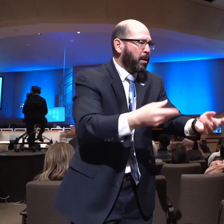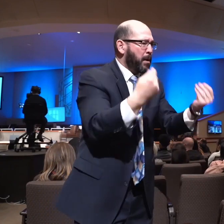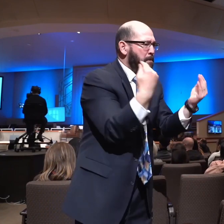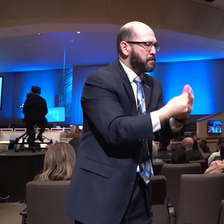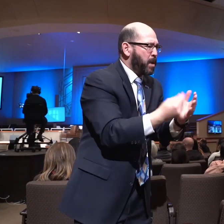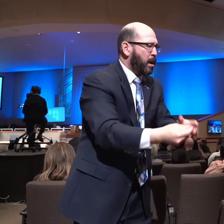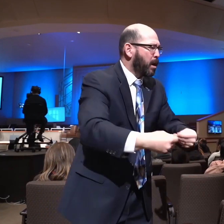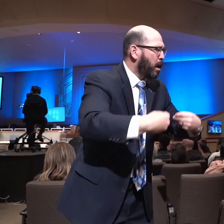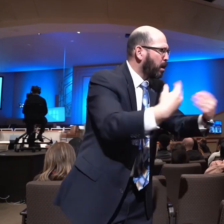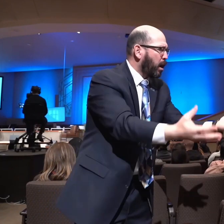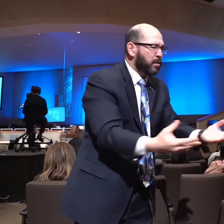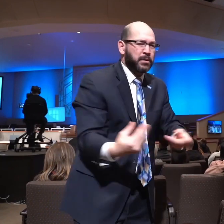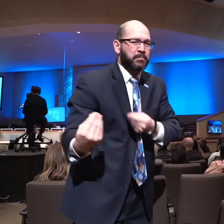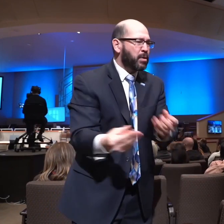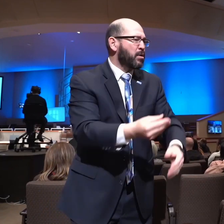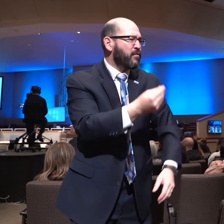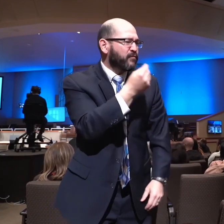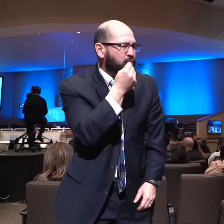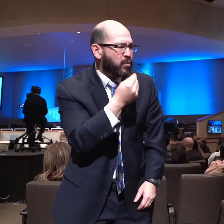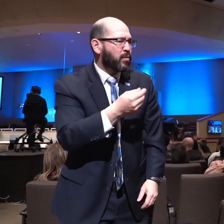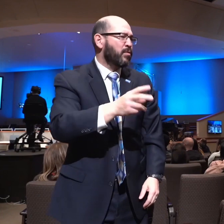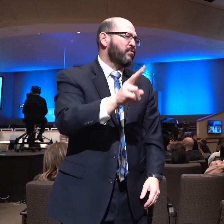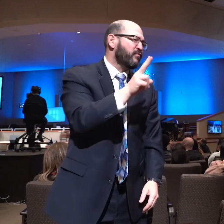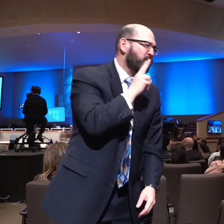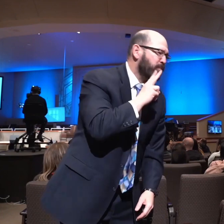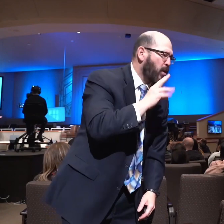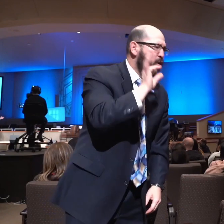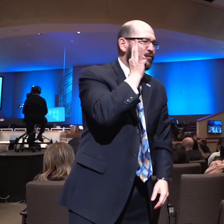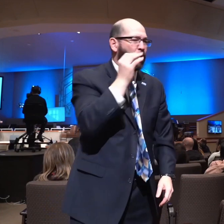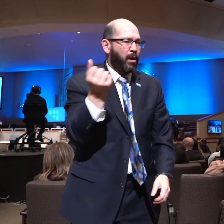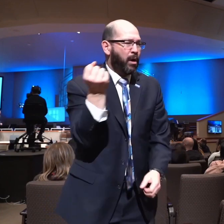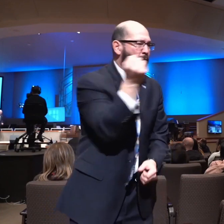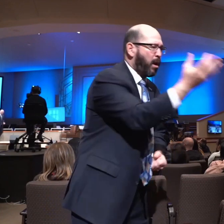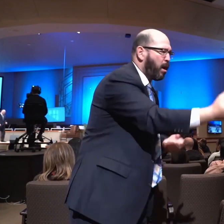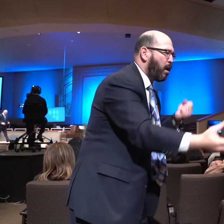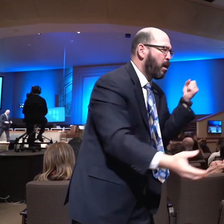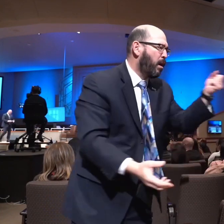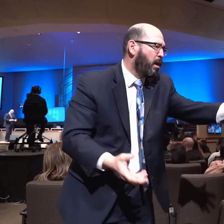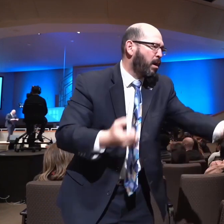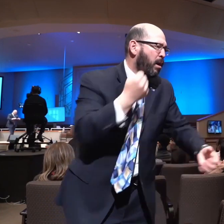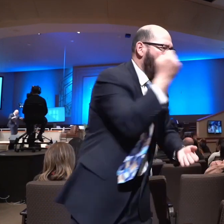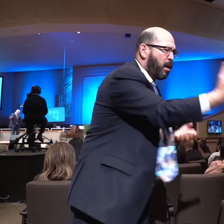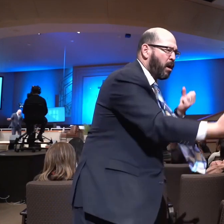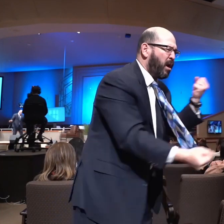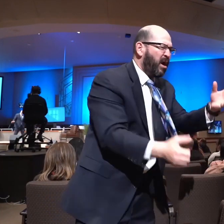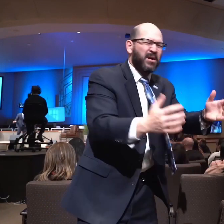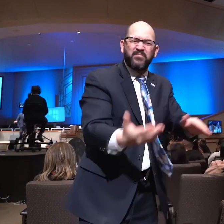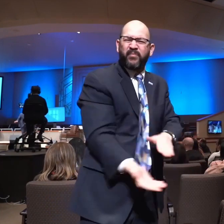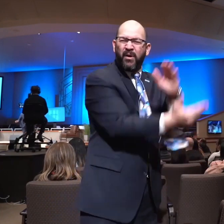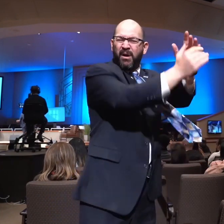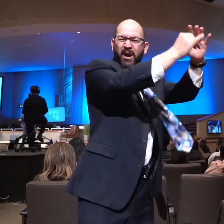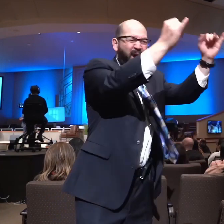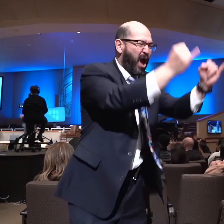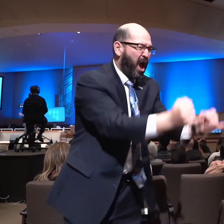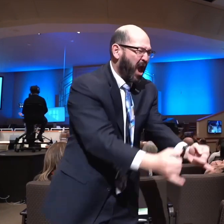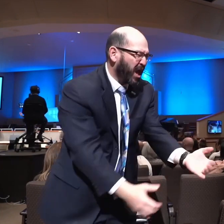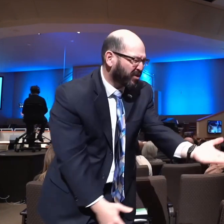fruits and vegetables. You can see it today. Downtown Seoul, Korea. Not far from the Seoul Plaza Hotel. Not far from there is